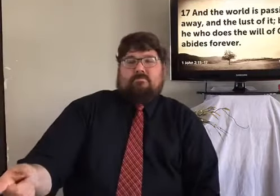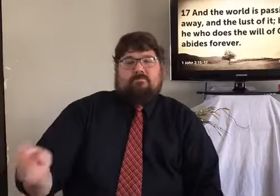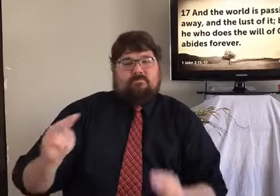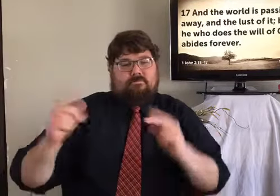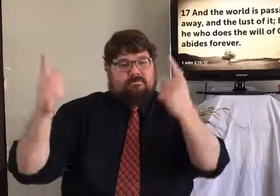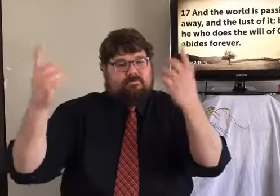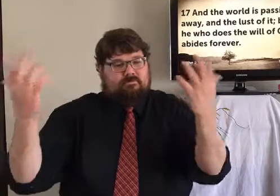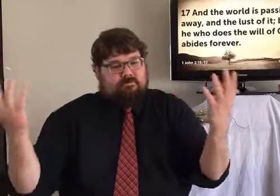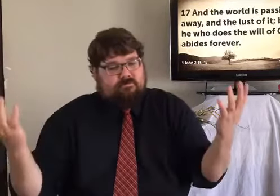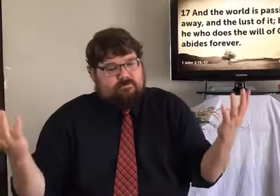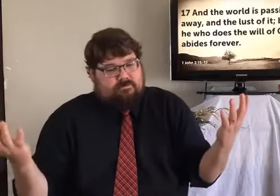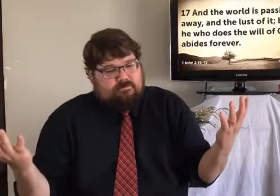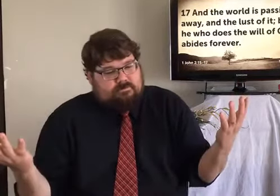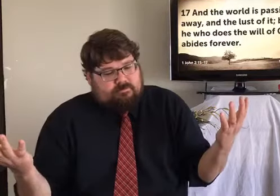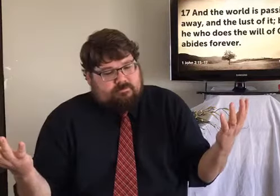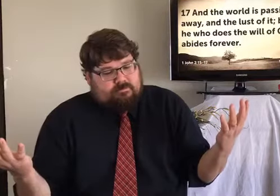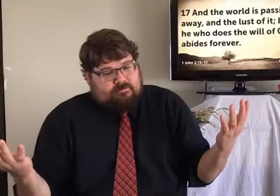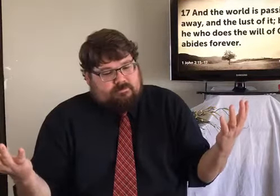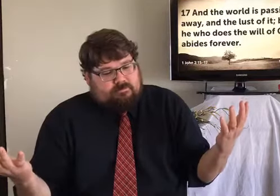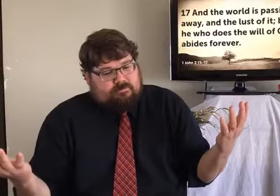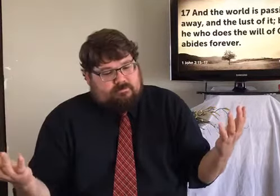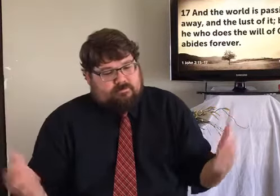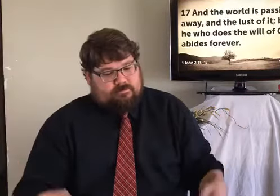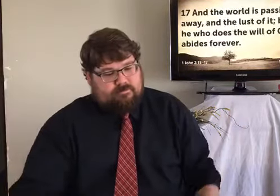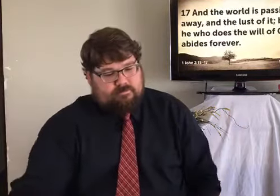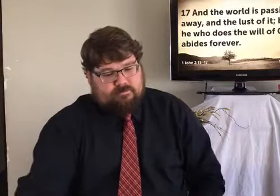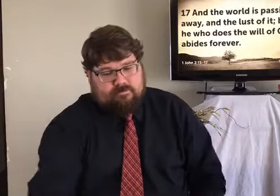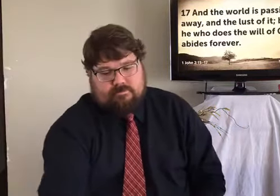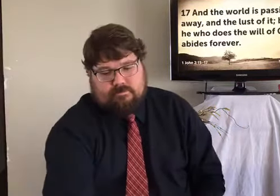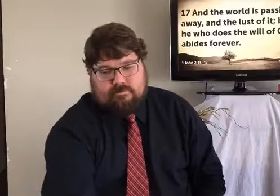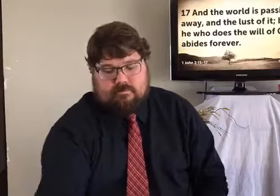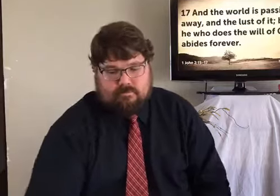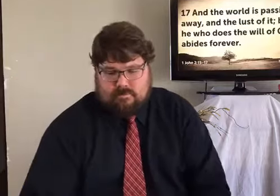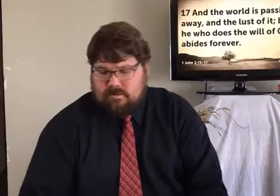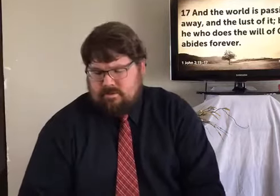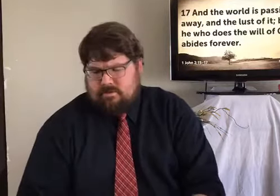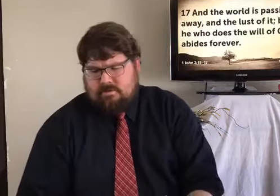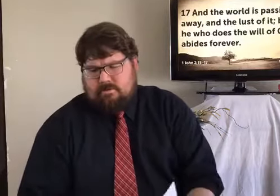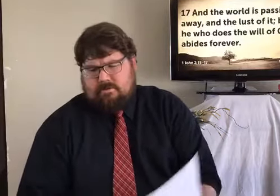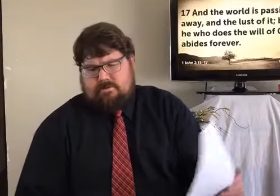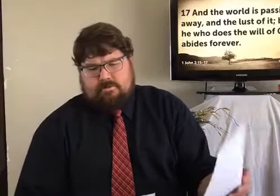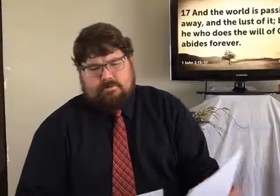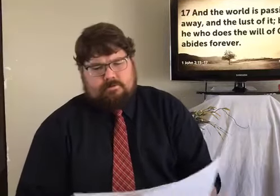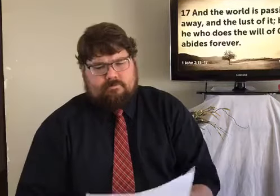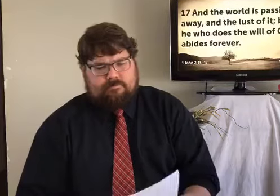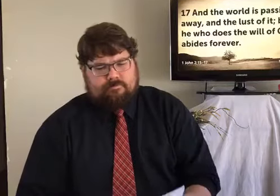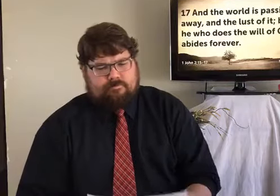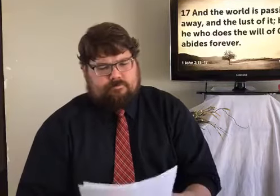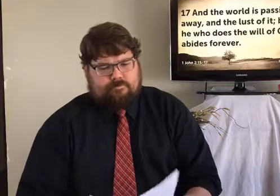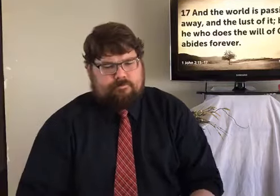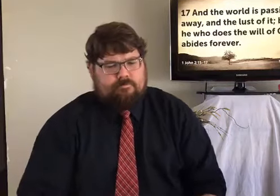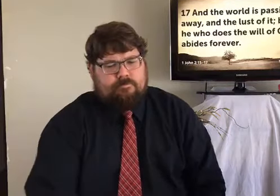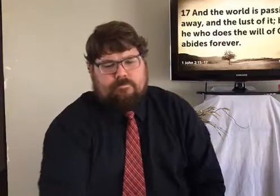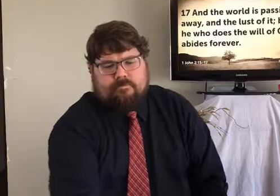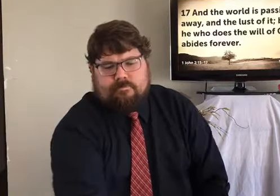That's the de-salting process. It becomes no good. becomes